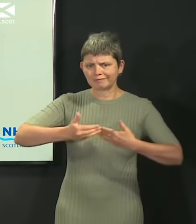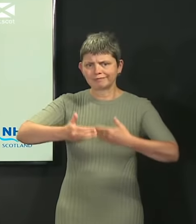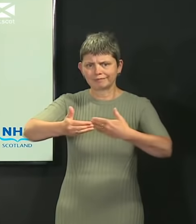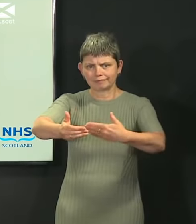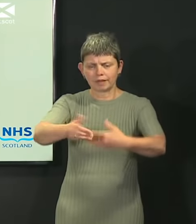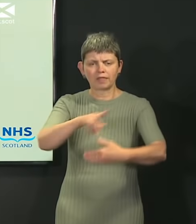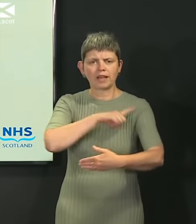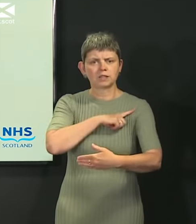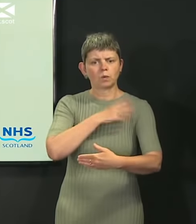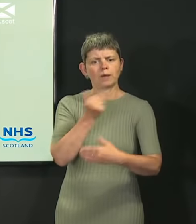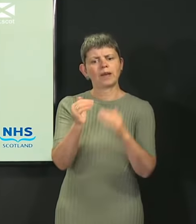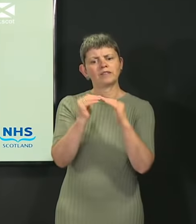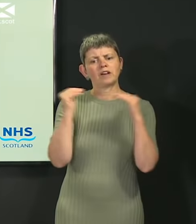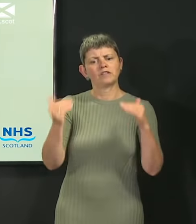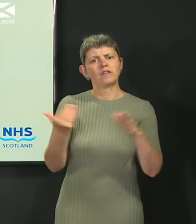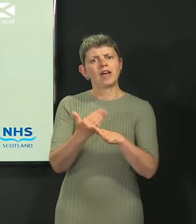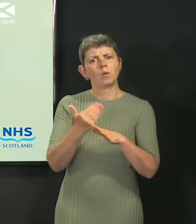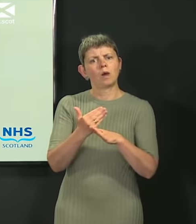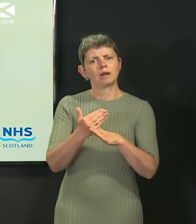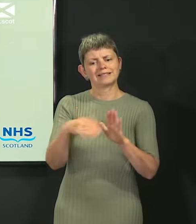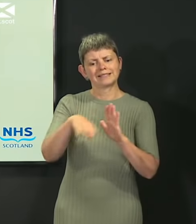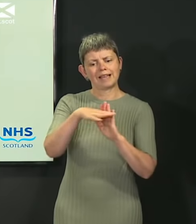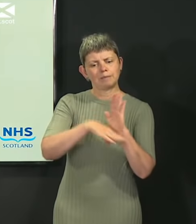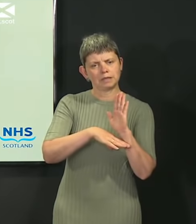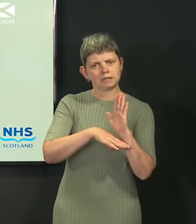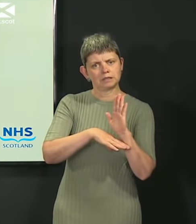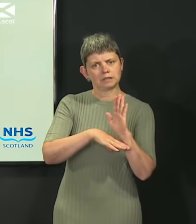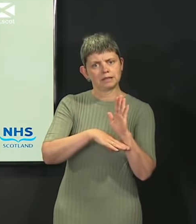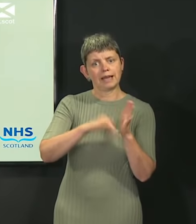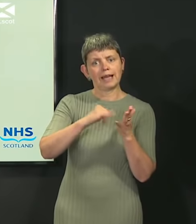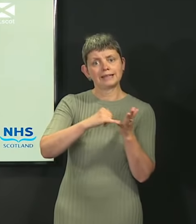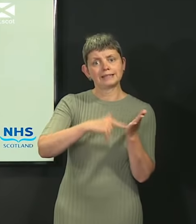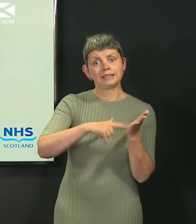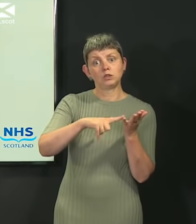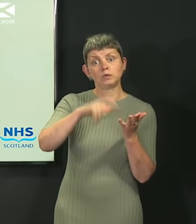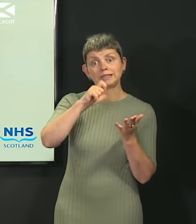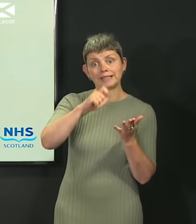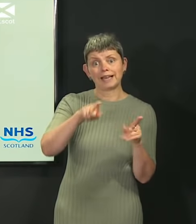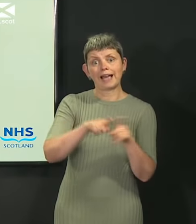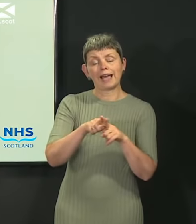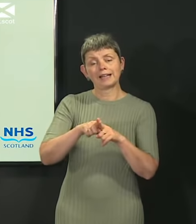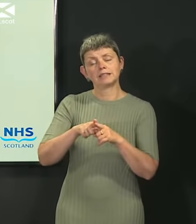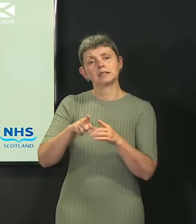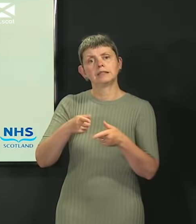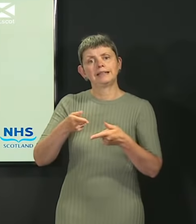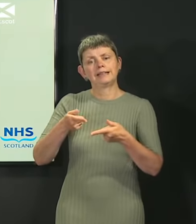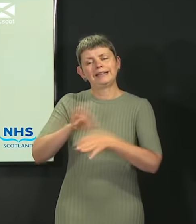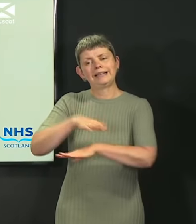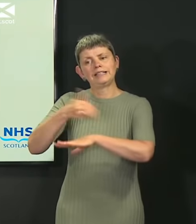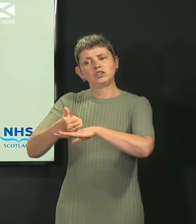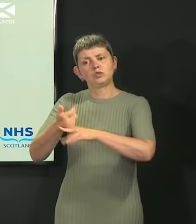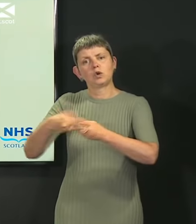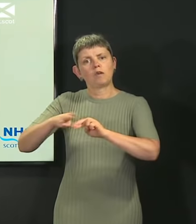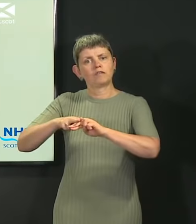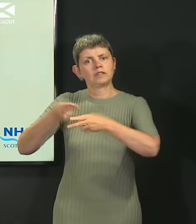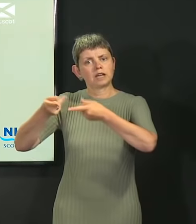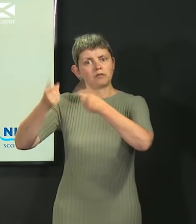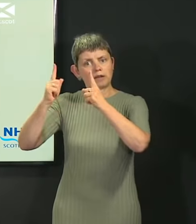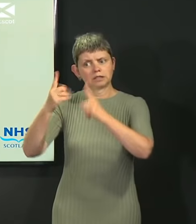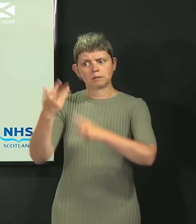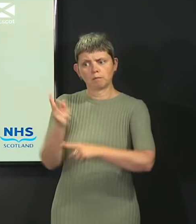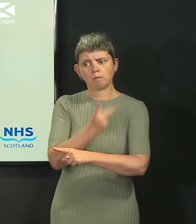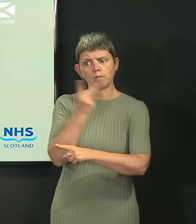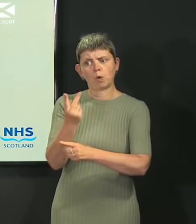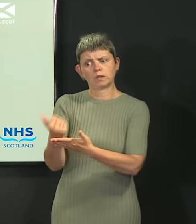work statement that has been supported both by the STUC and the Institute of Directors, to make sure that people that are finding themselves in adverse